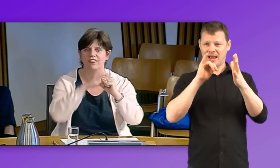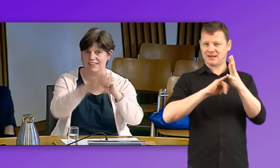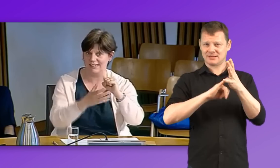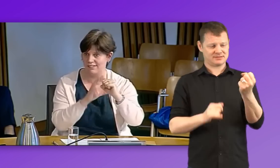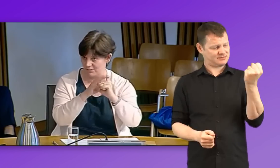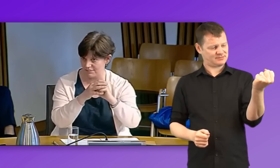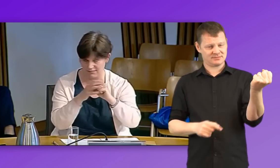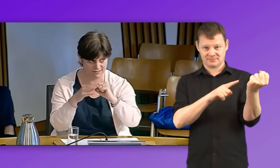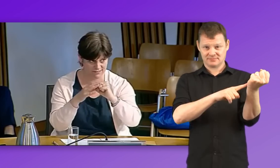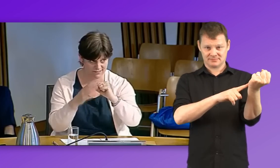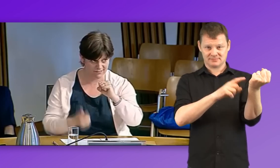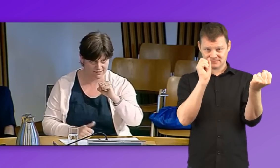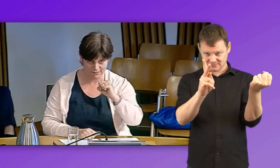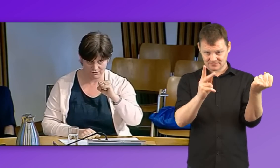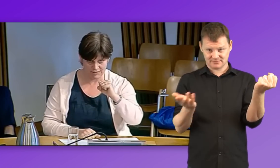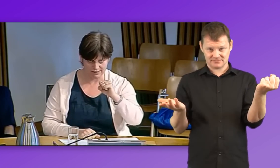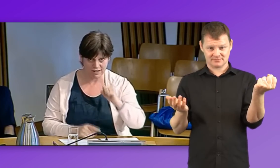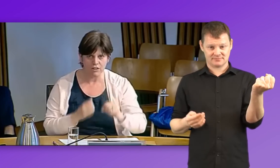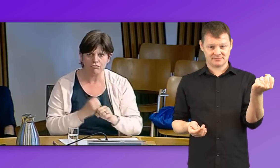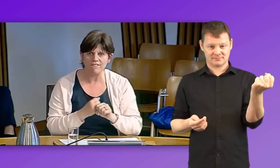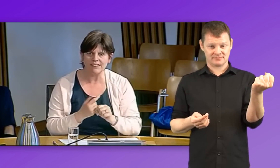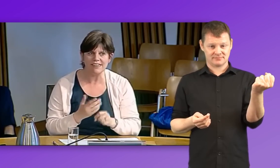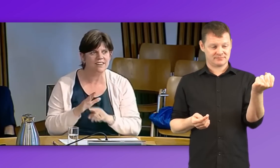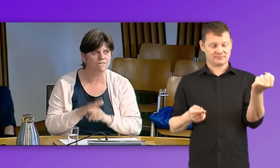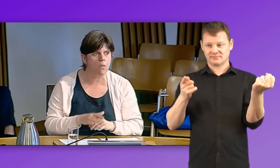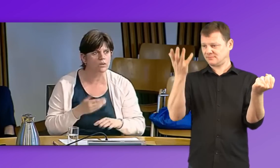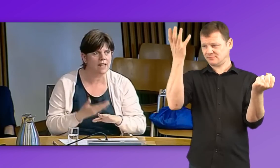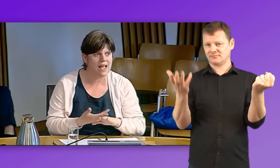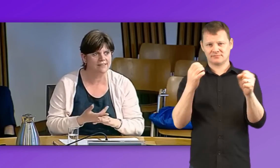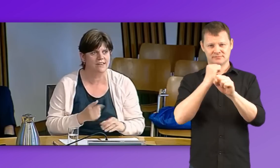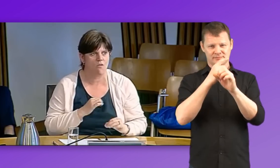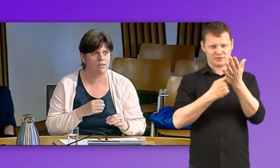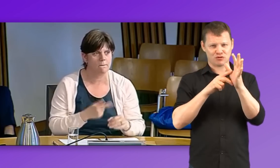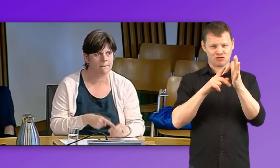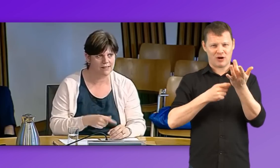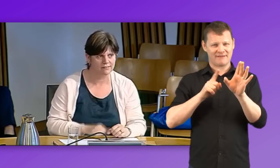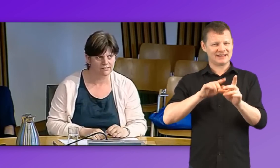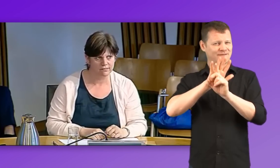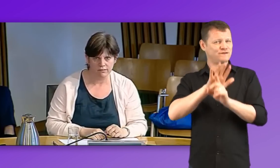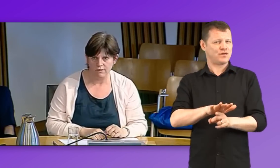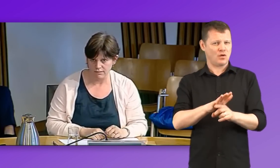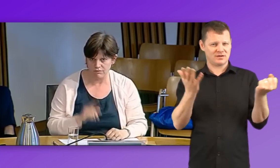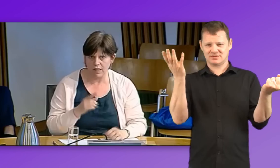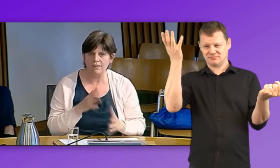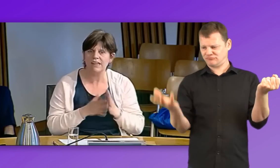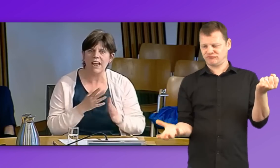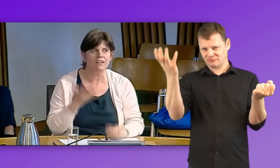mass, right? Everything's there, okay? Then you've got... The gravity is the force that's acting on an object.